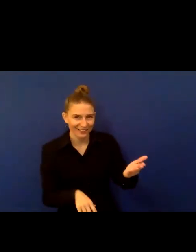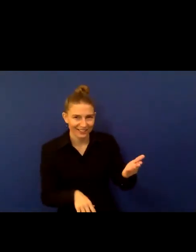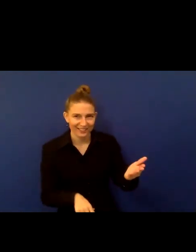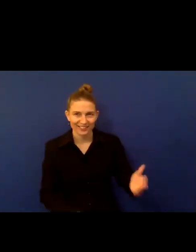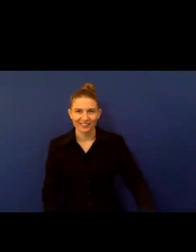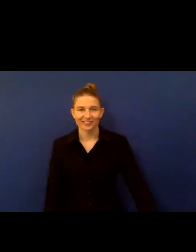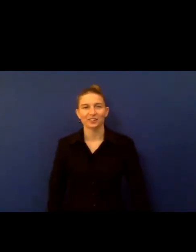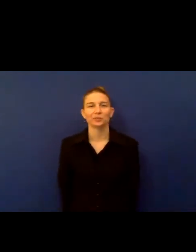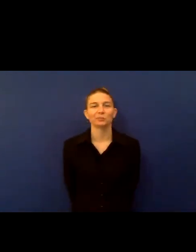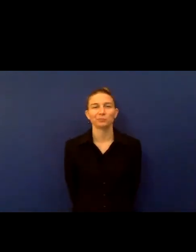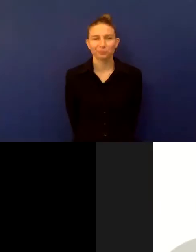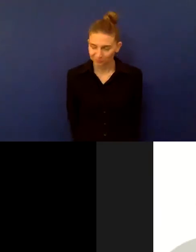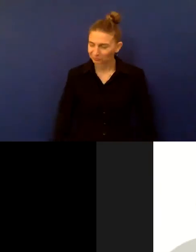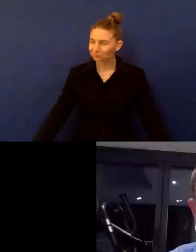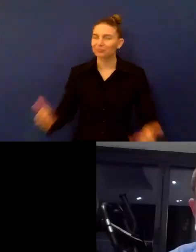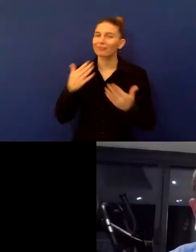Great. Thank you, Dom.